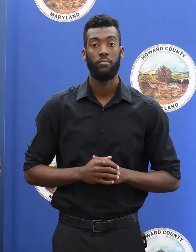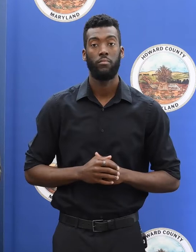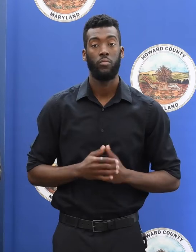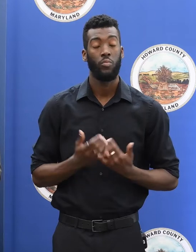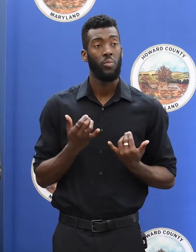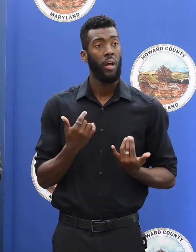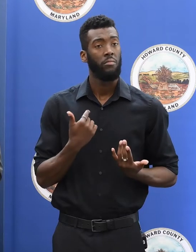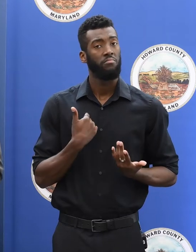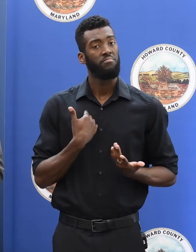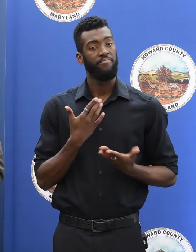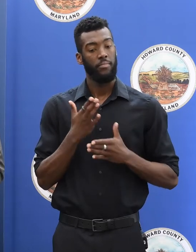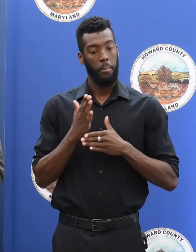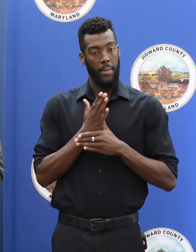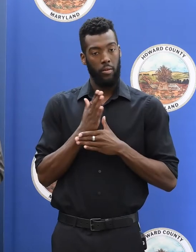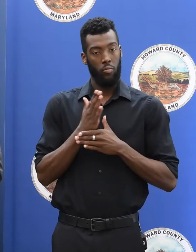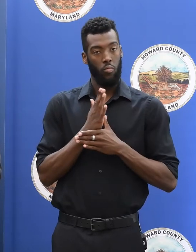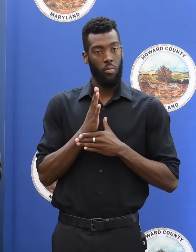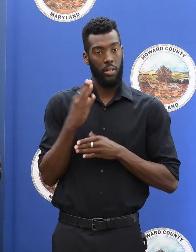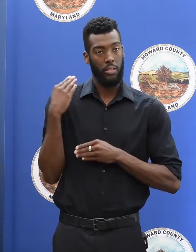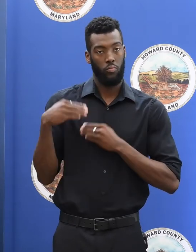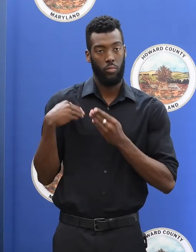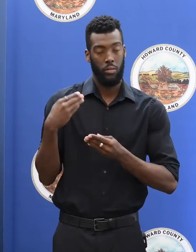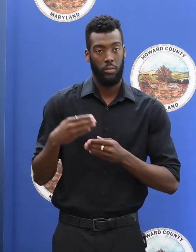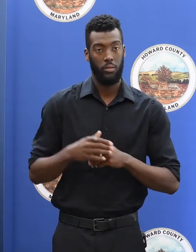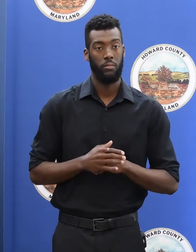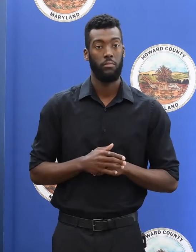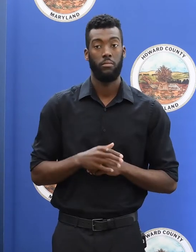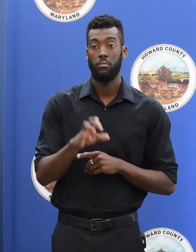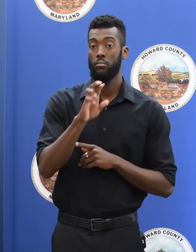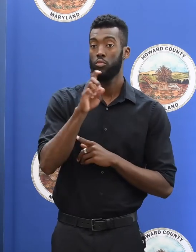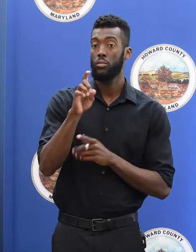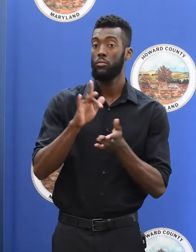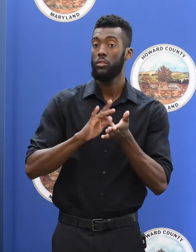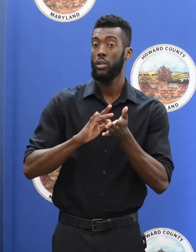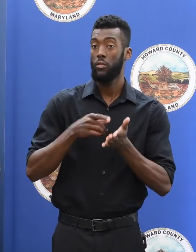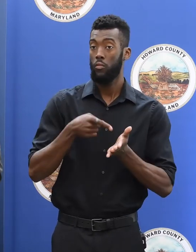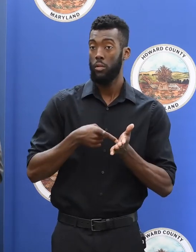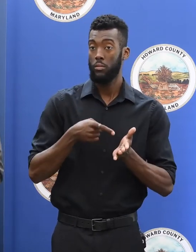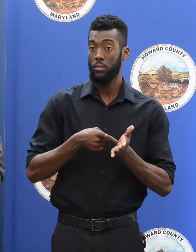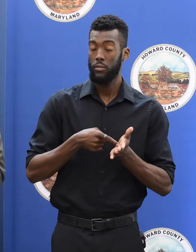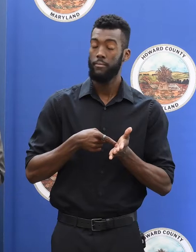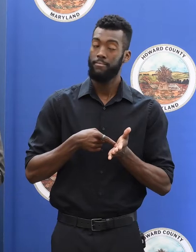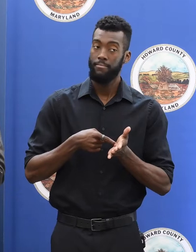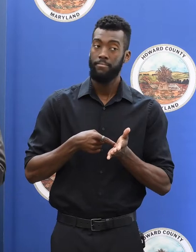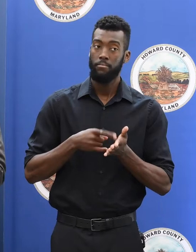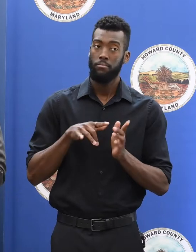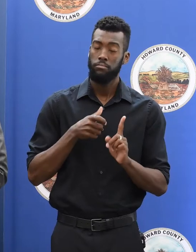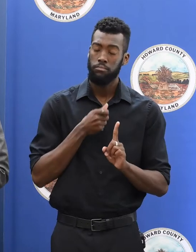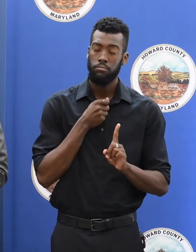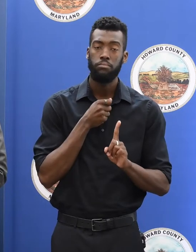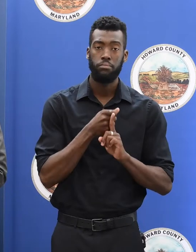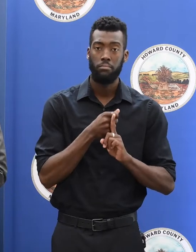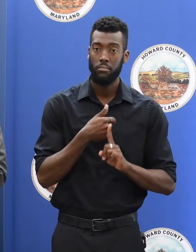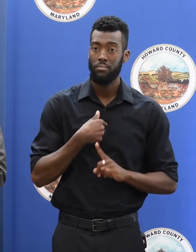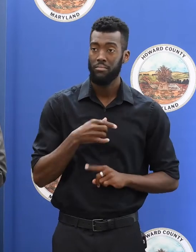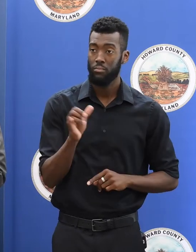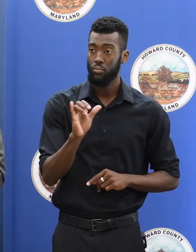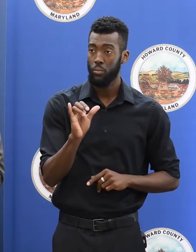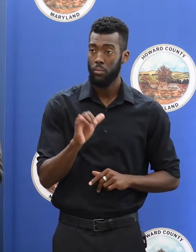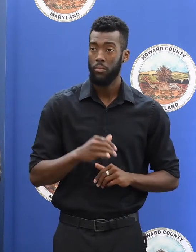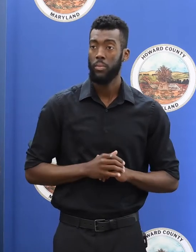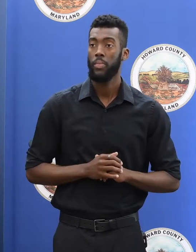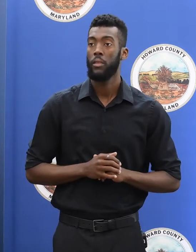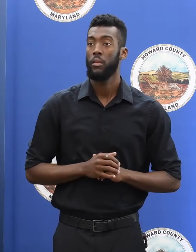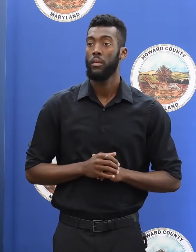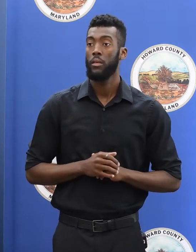sandwich generation where prescription drug affordability still impacts me. And